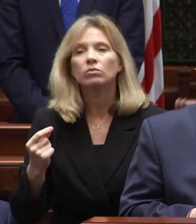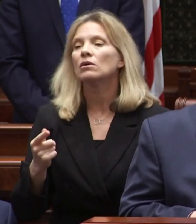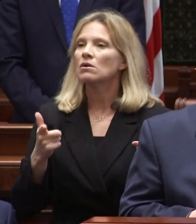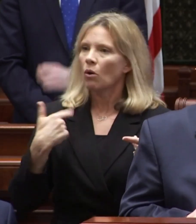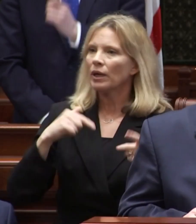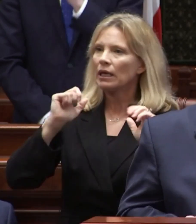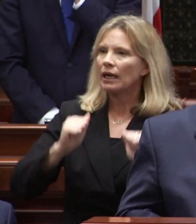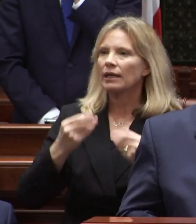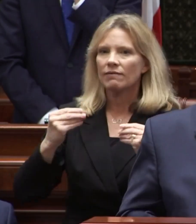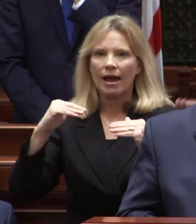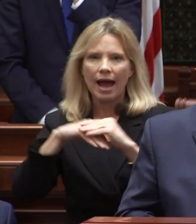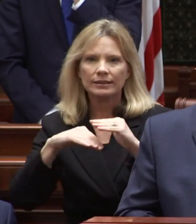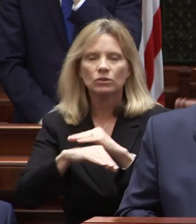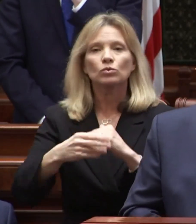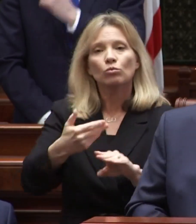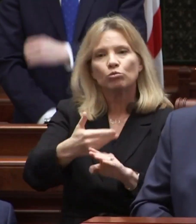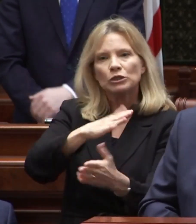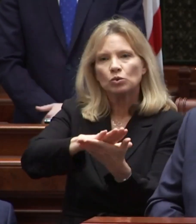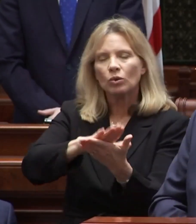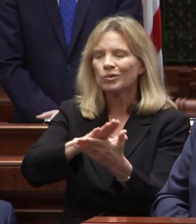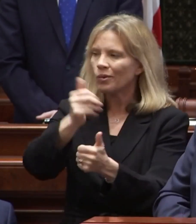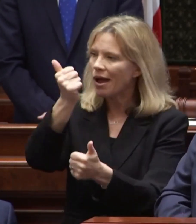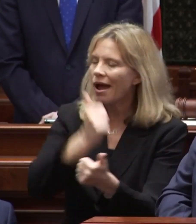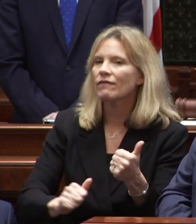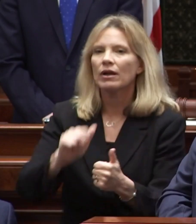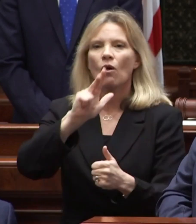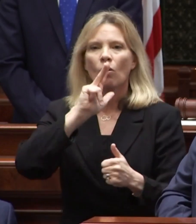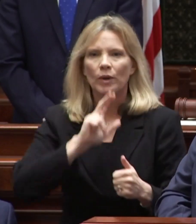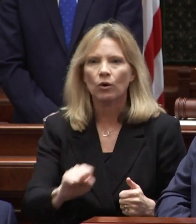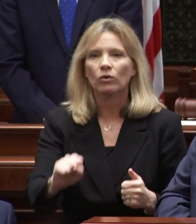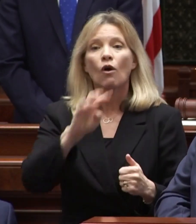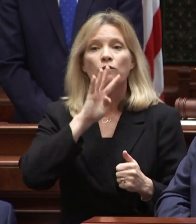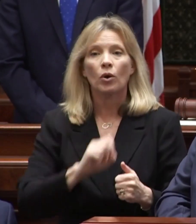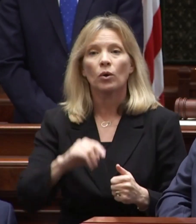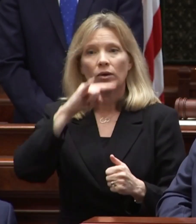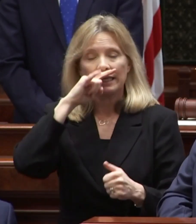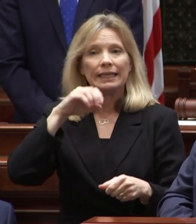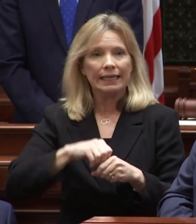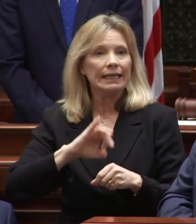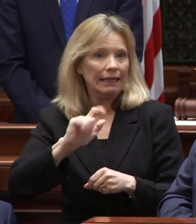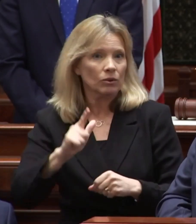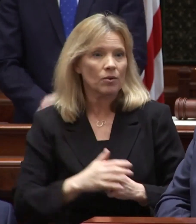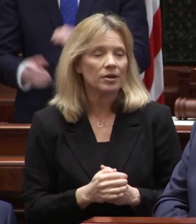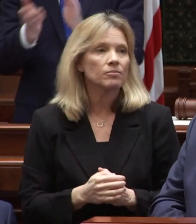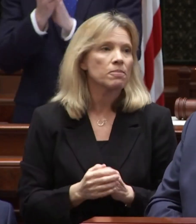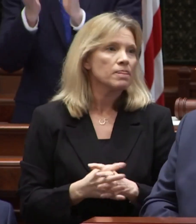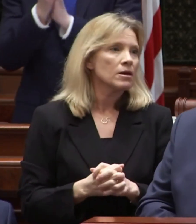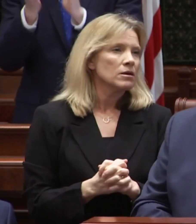us to give access to preschool to every three and four year old in illinois